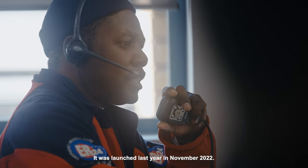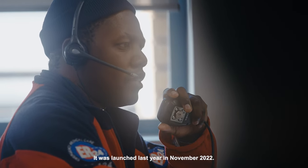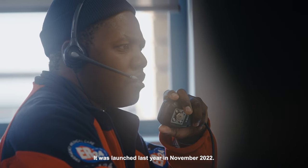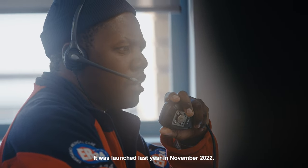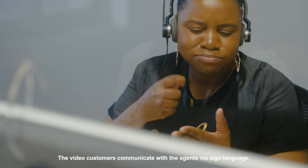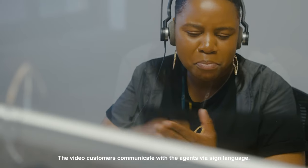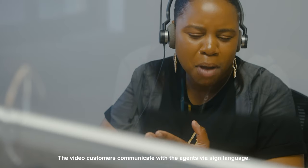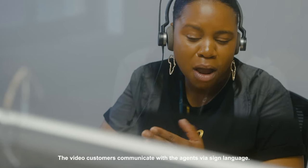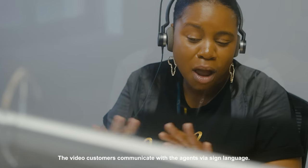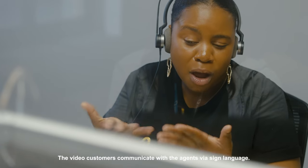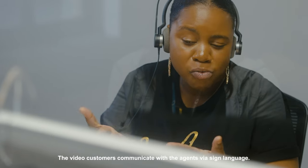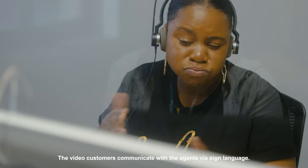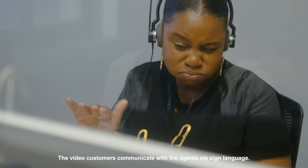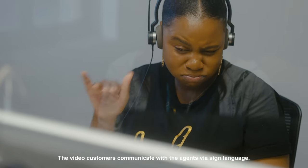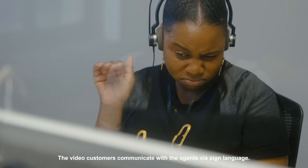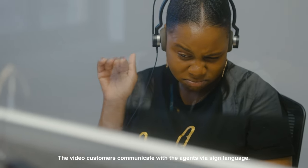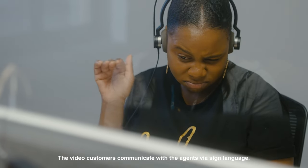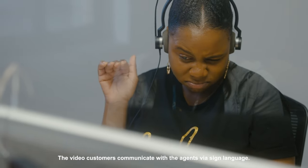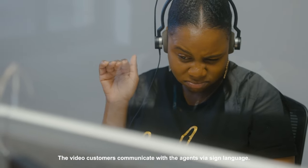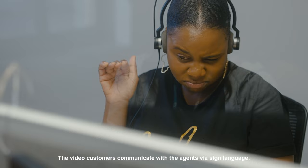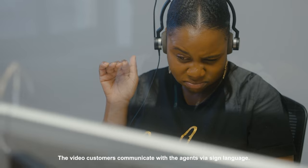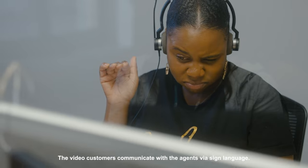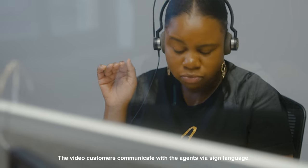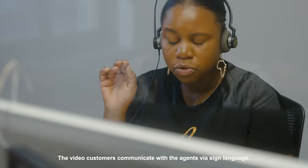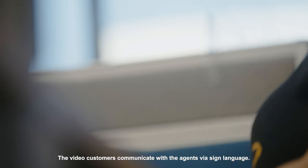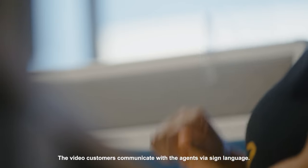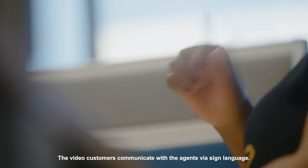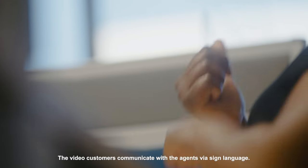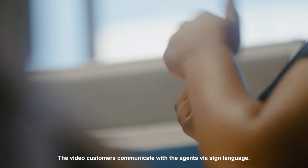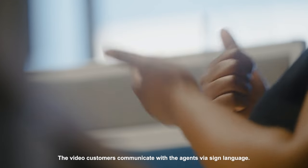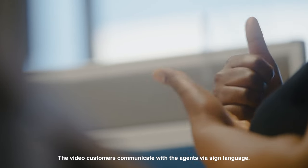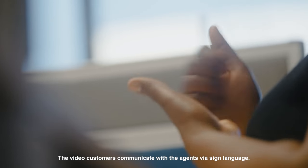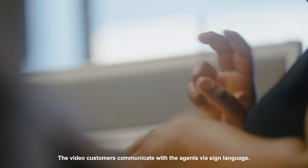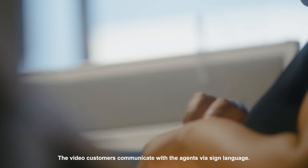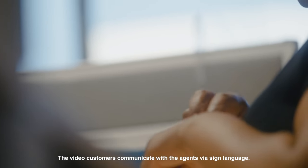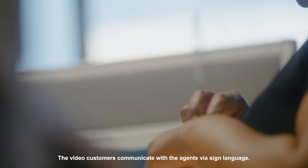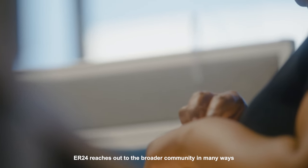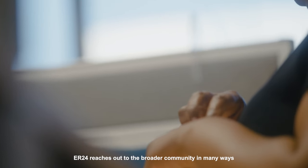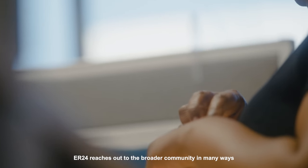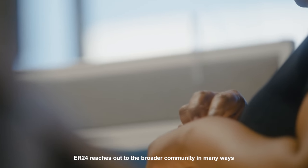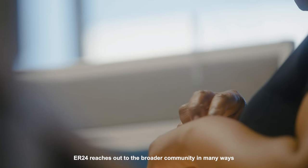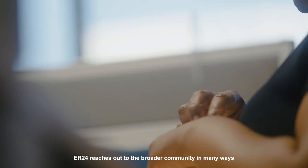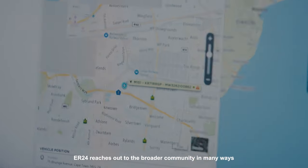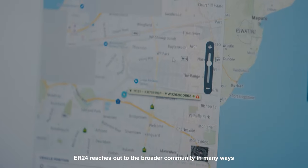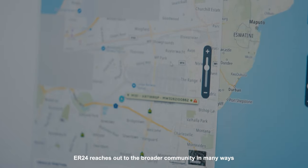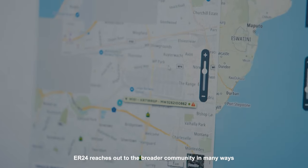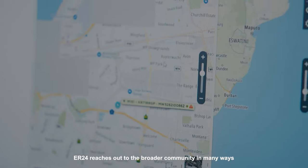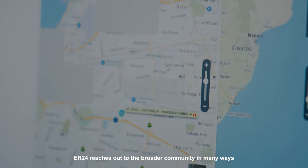2022. The video customers, they communicate with the agents via sign language. ER24 reaches out to the broader